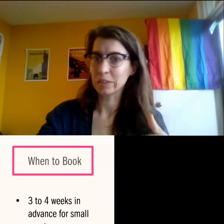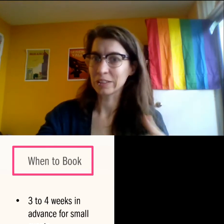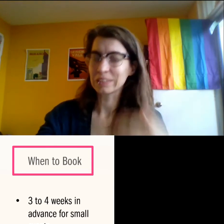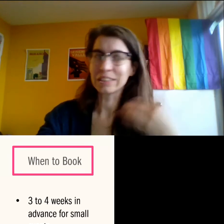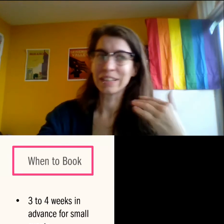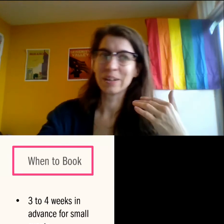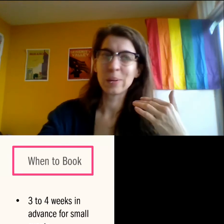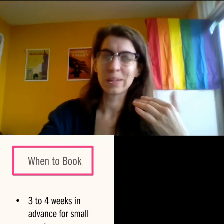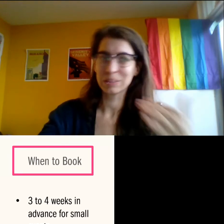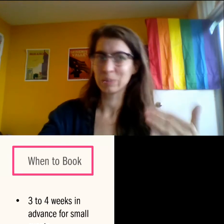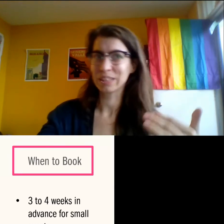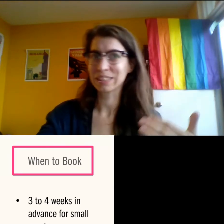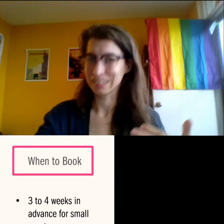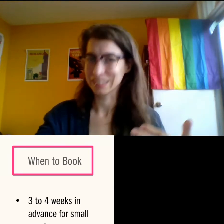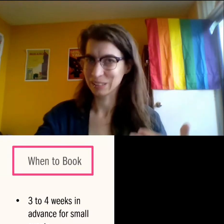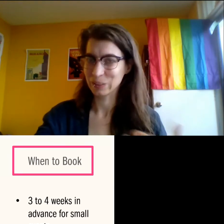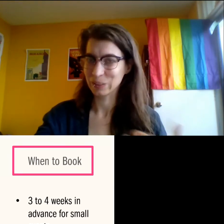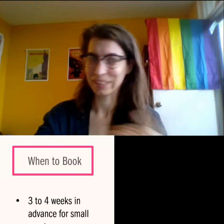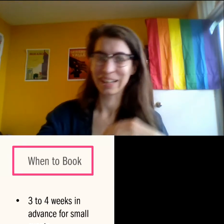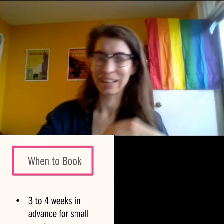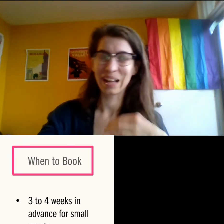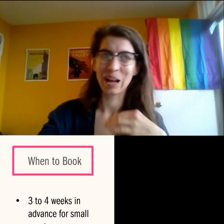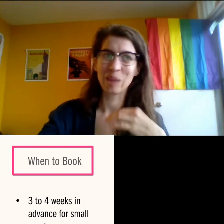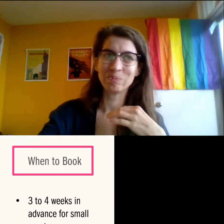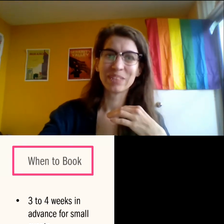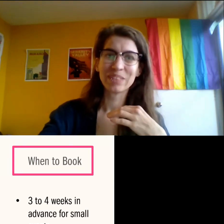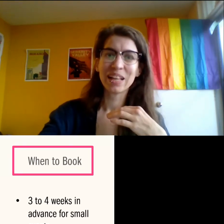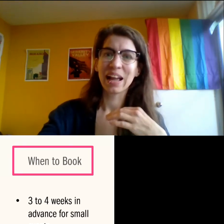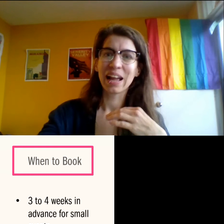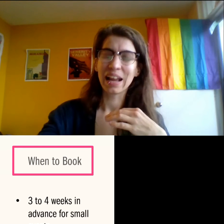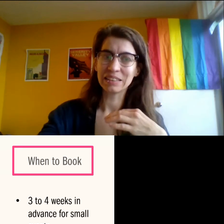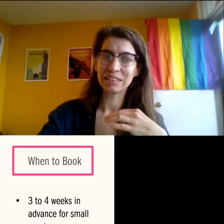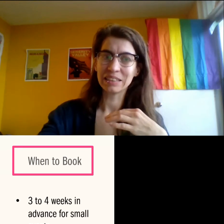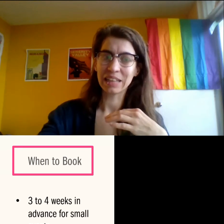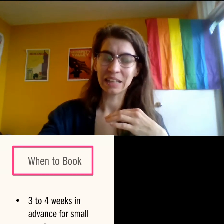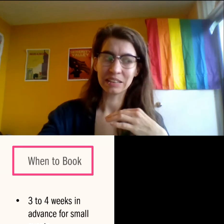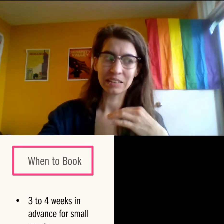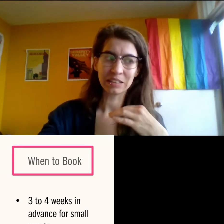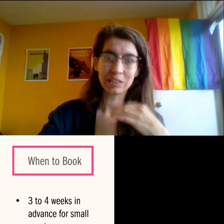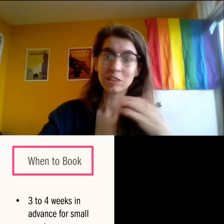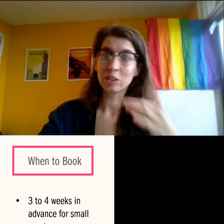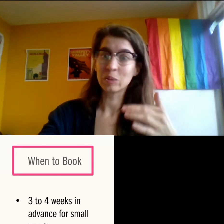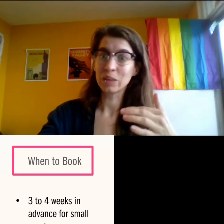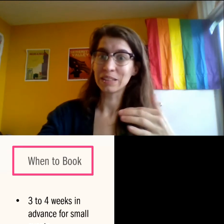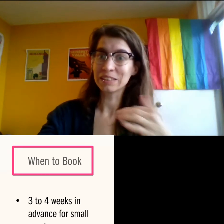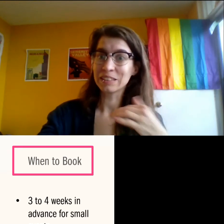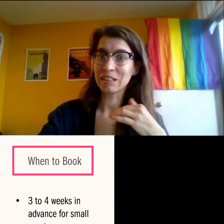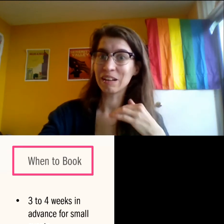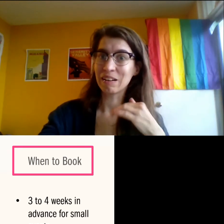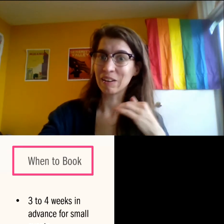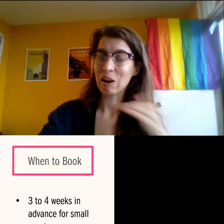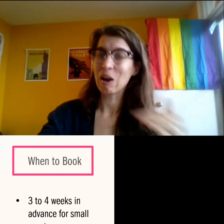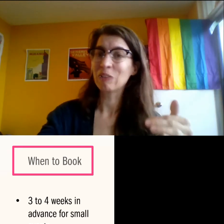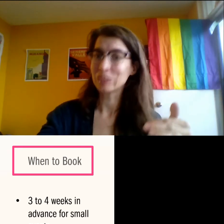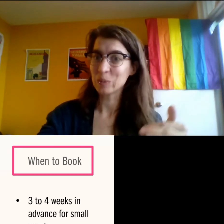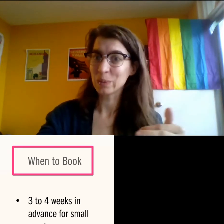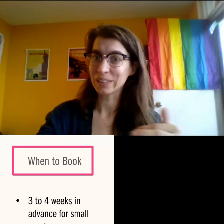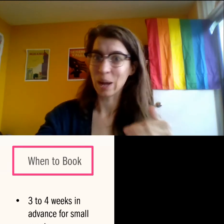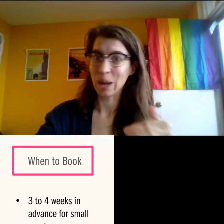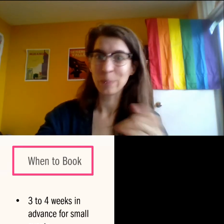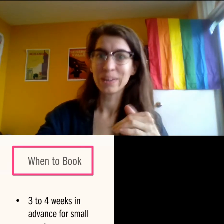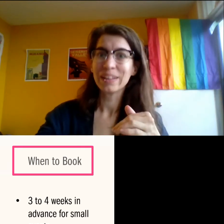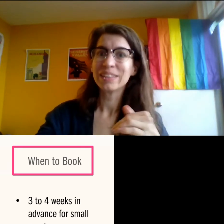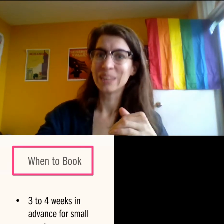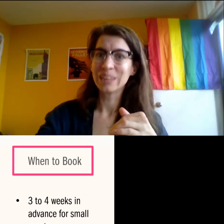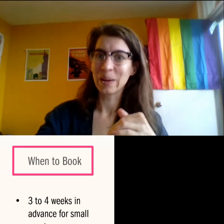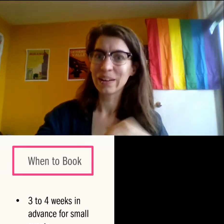interpreters is basically the story. Um, and, and the good ones are often booked